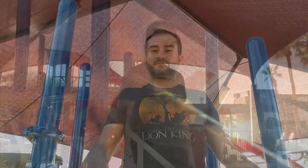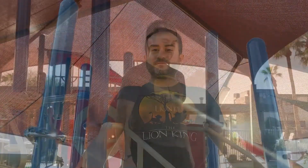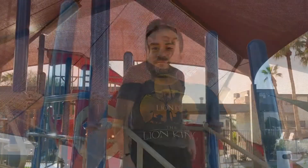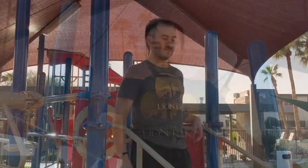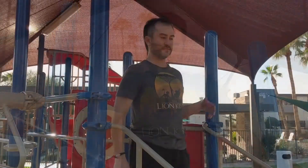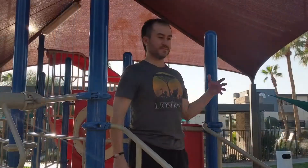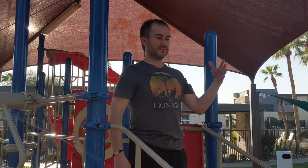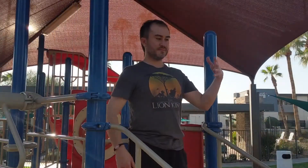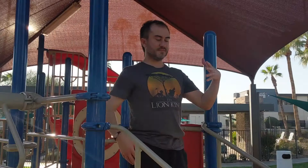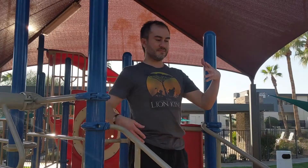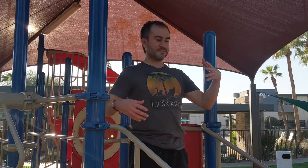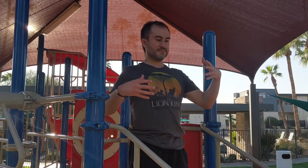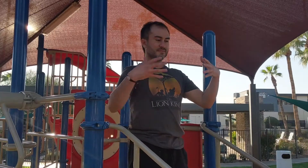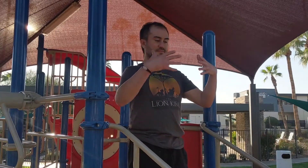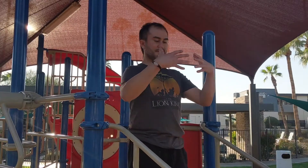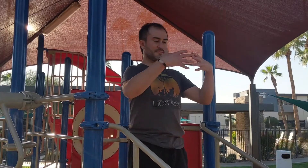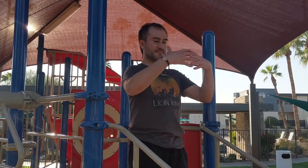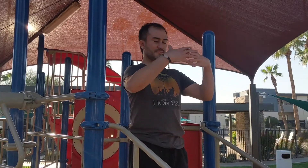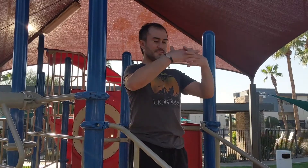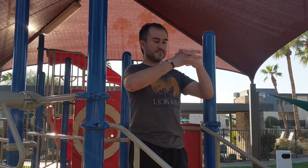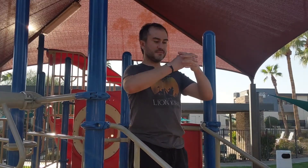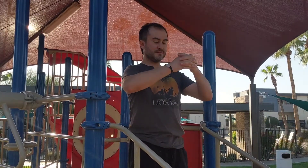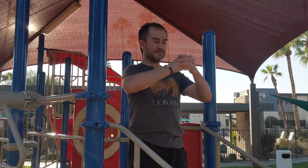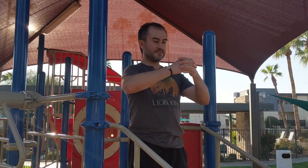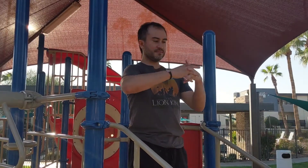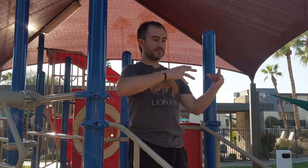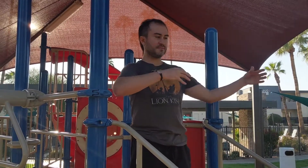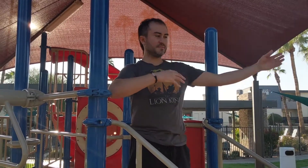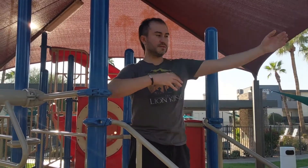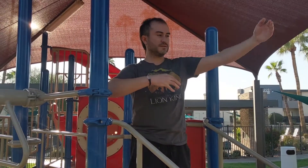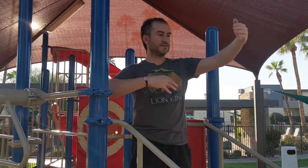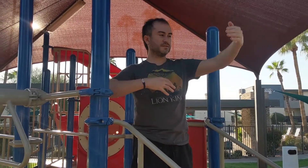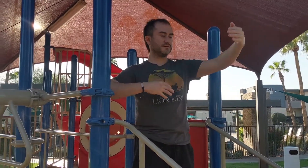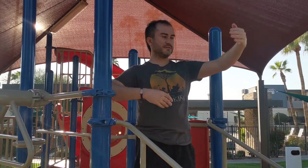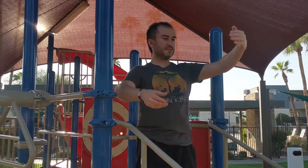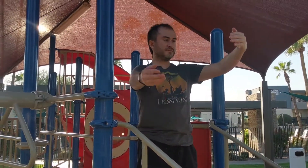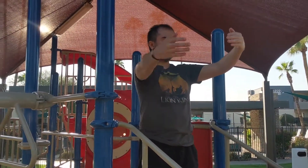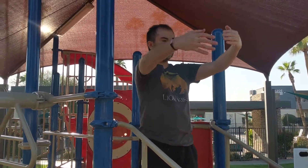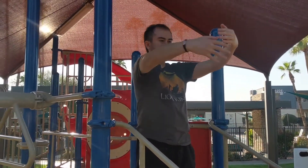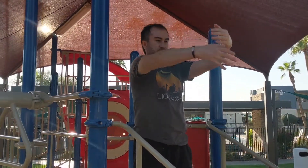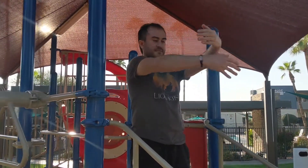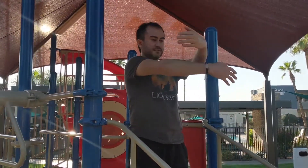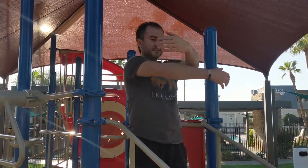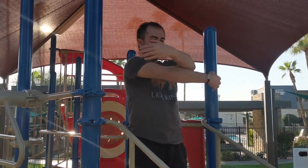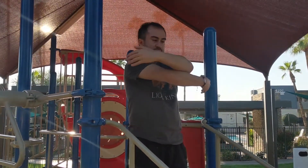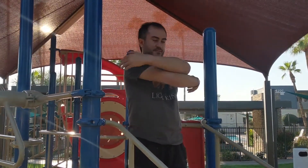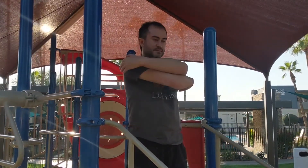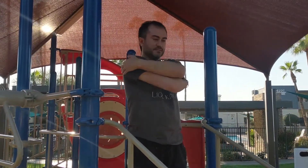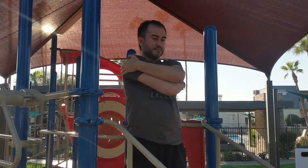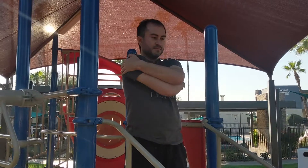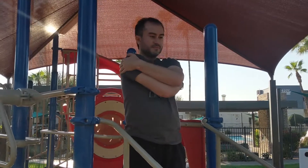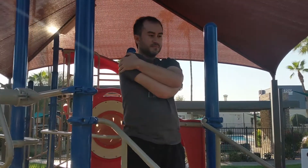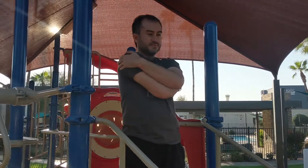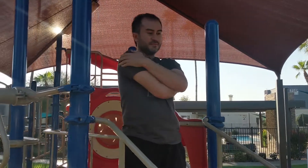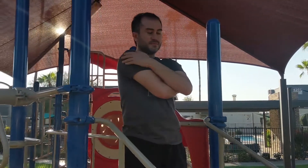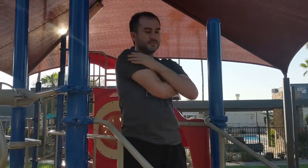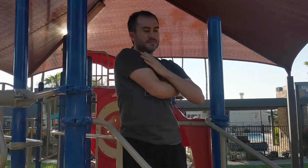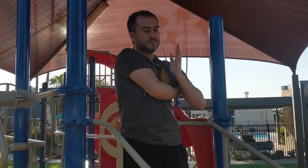at the current point in my life and making sure that i nourish my community that's part of